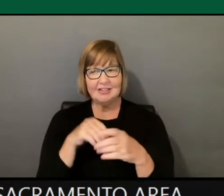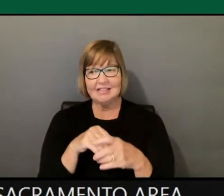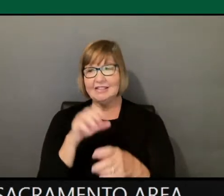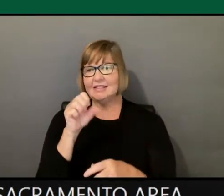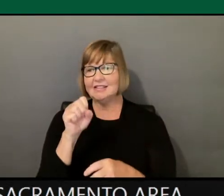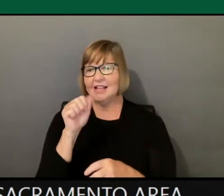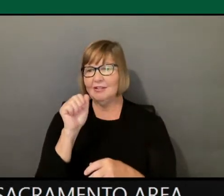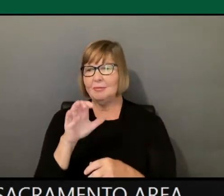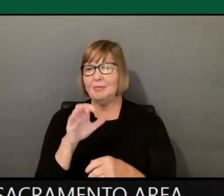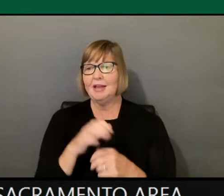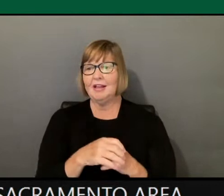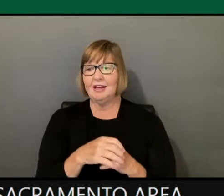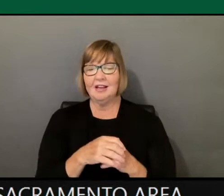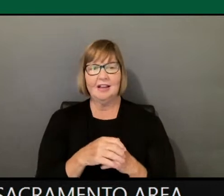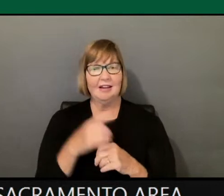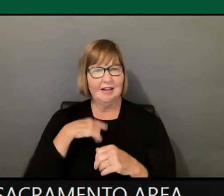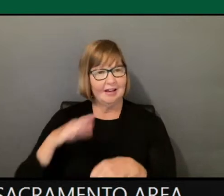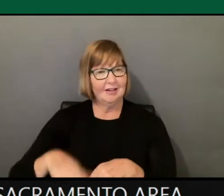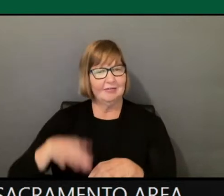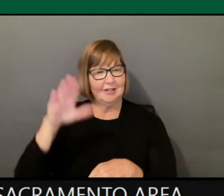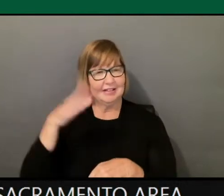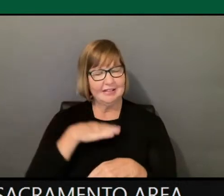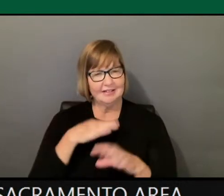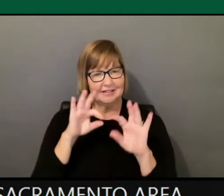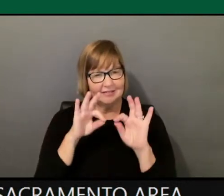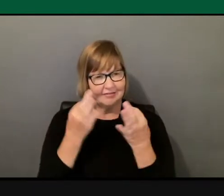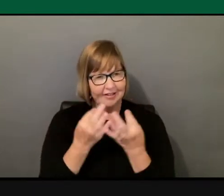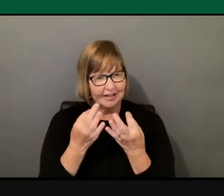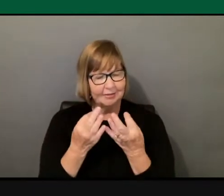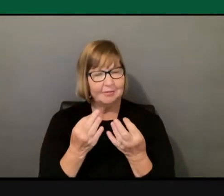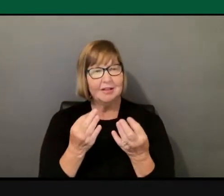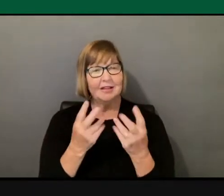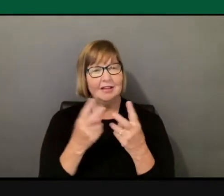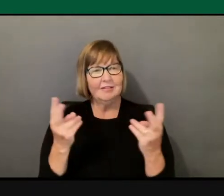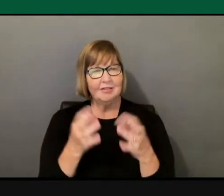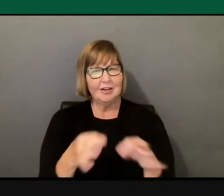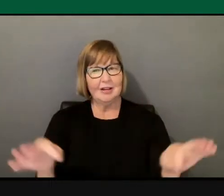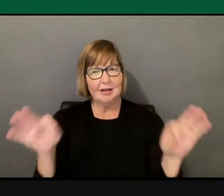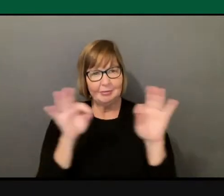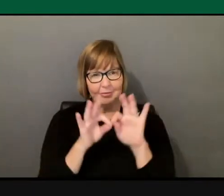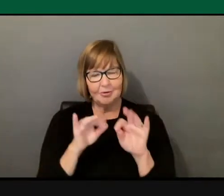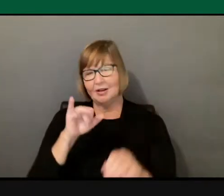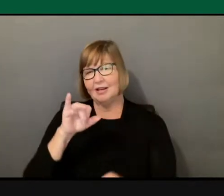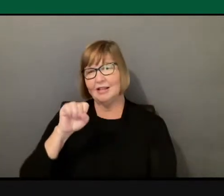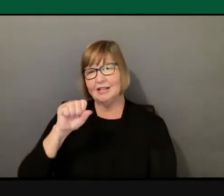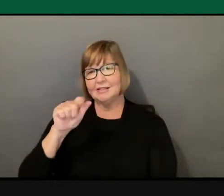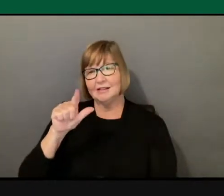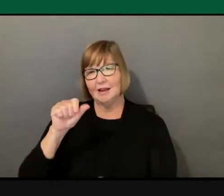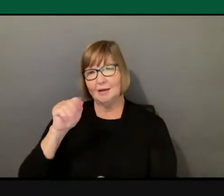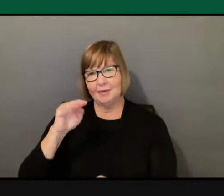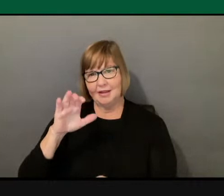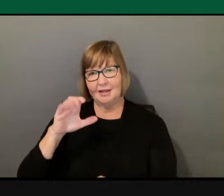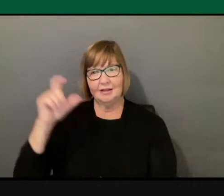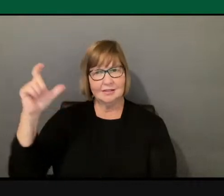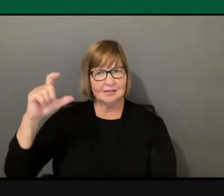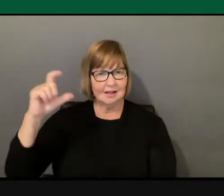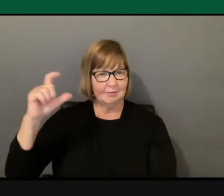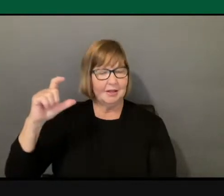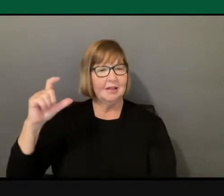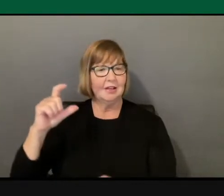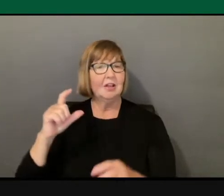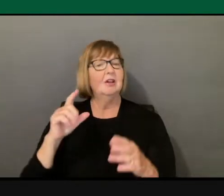raised my family in. It's a very important Islamic community in the area. Several years ago,